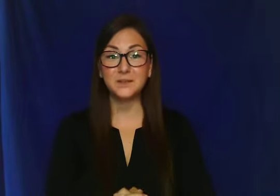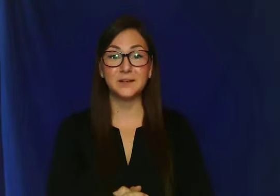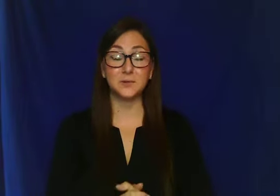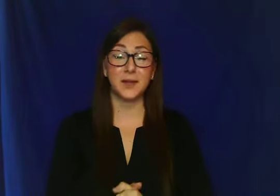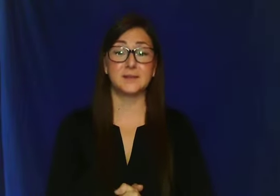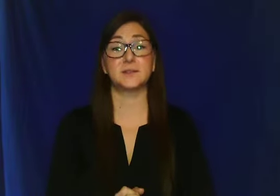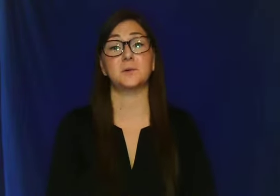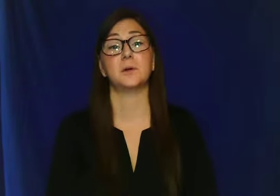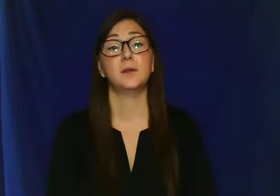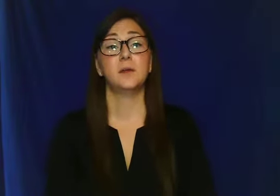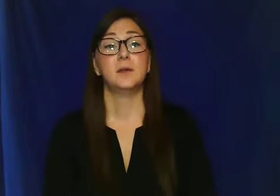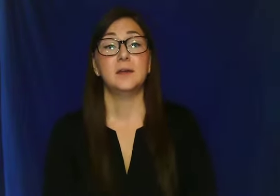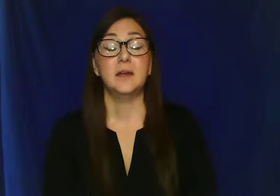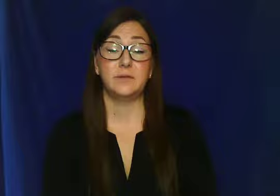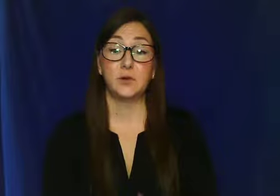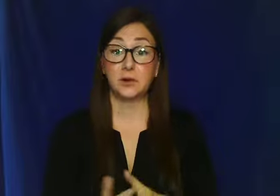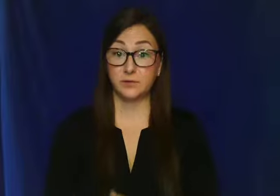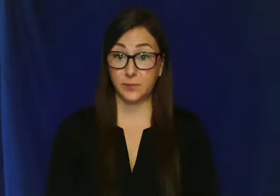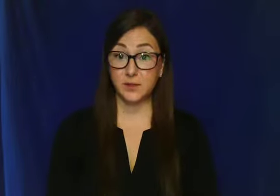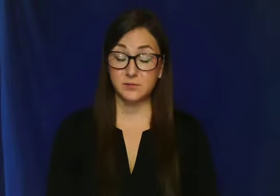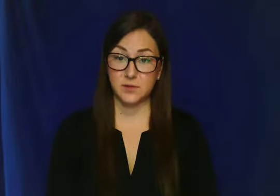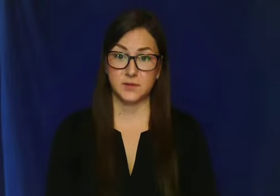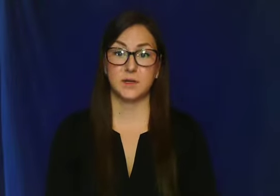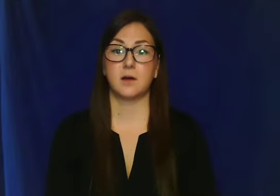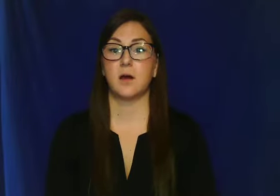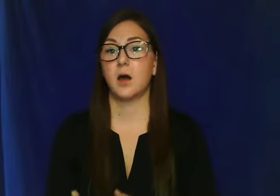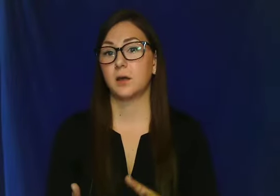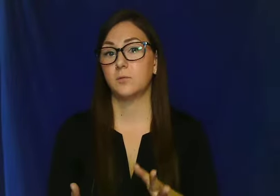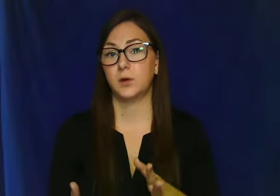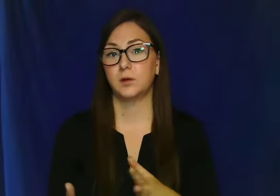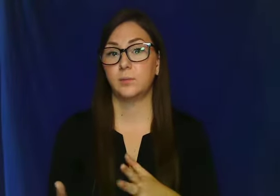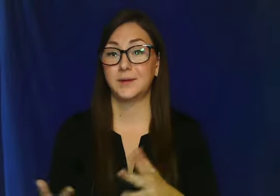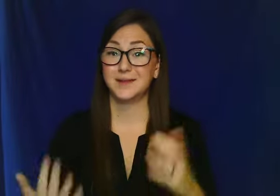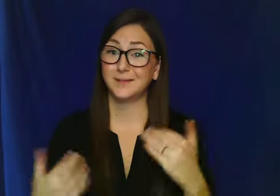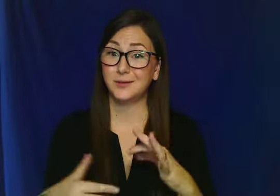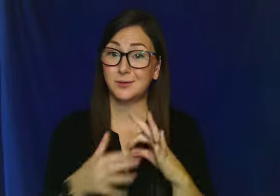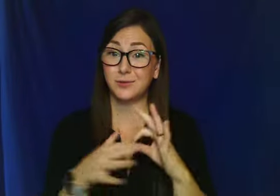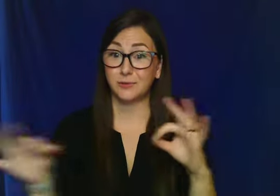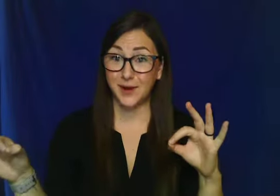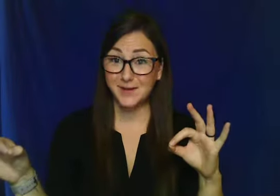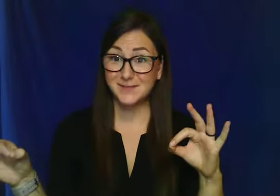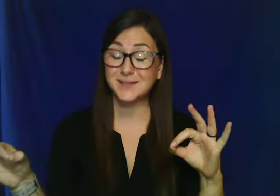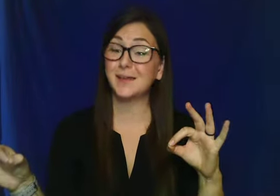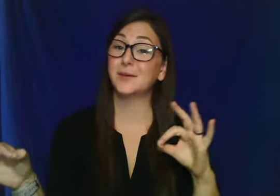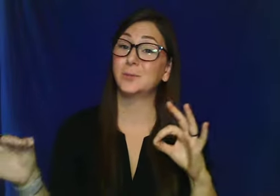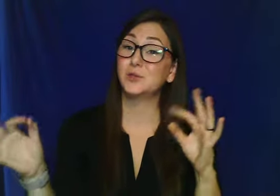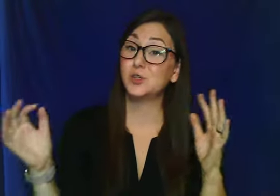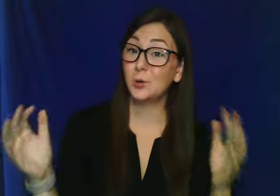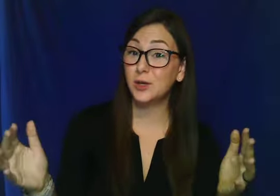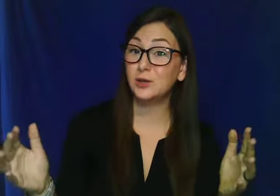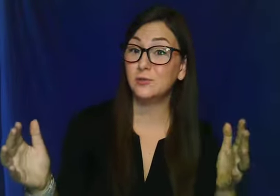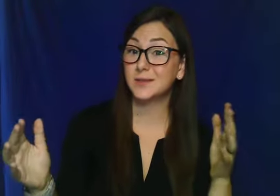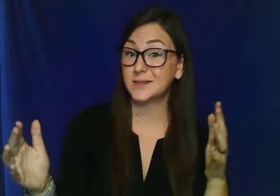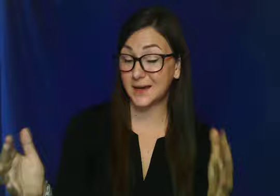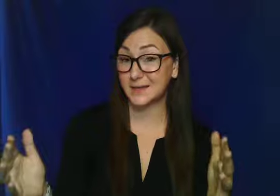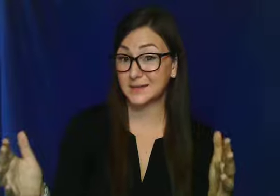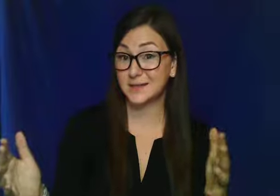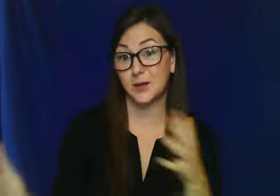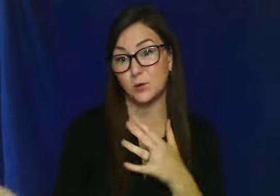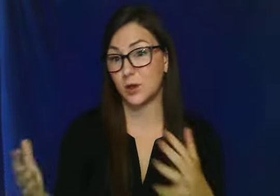Okay, so if you're unfamiliar with the song, I will be telling you the phrase and then I'll be showing you the signs that go along